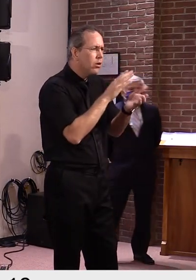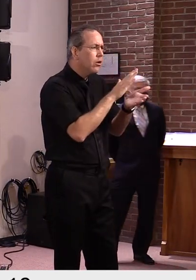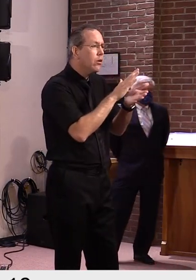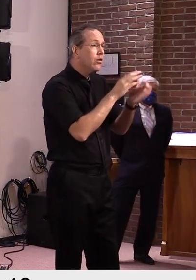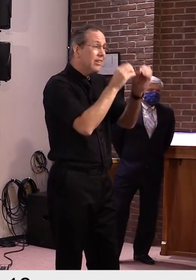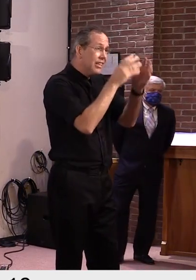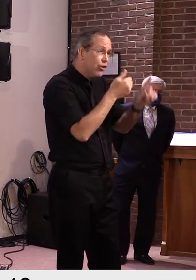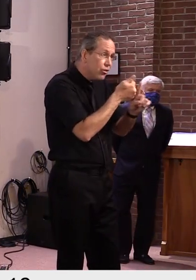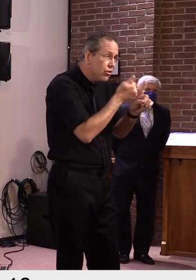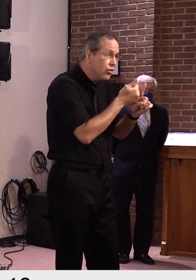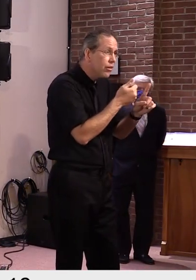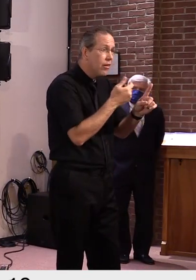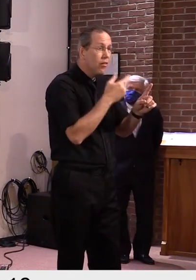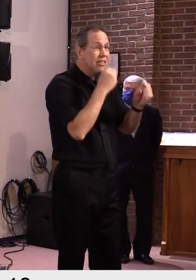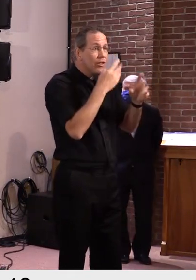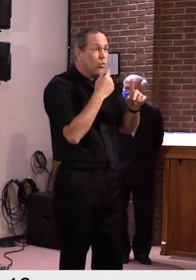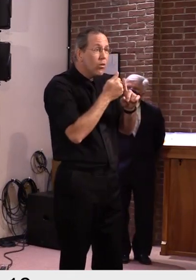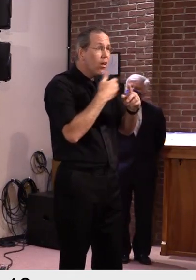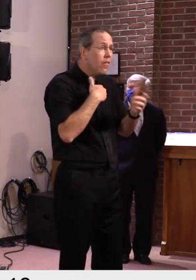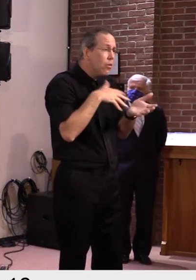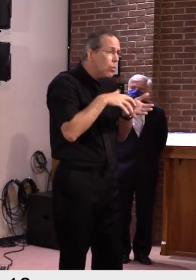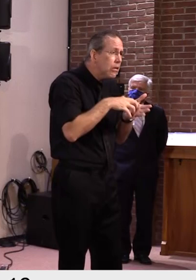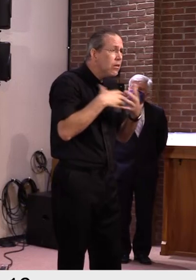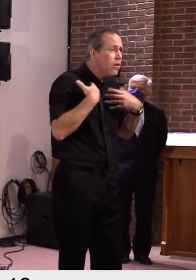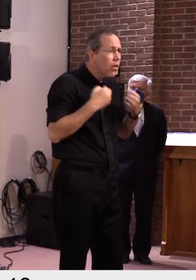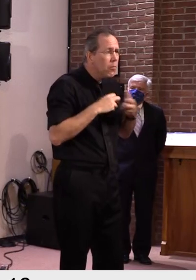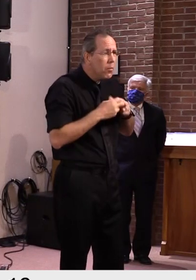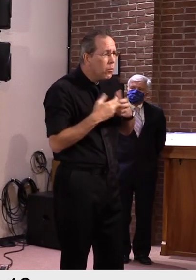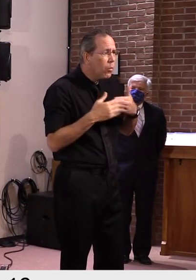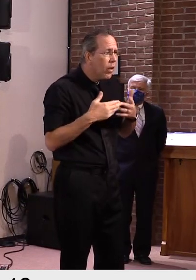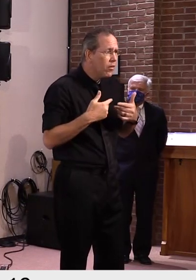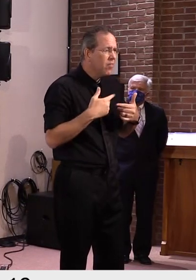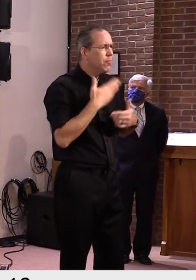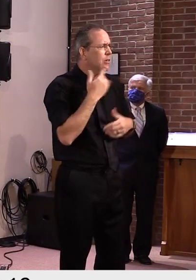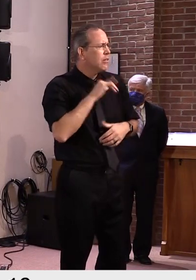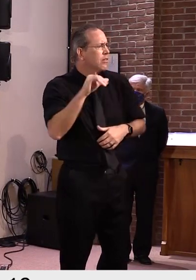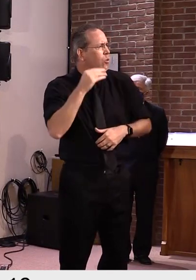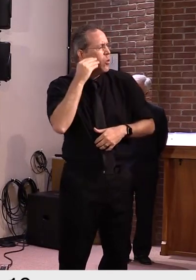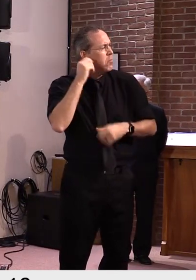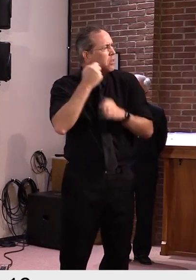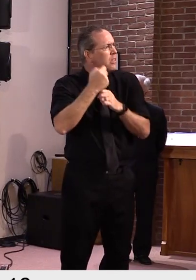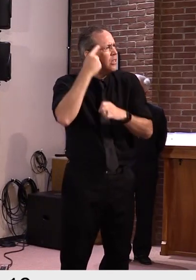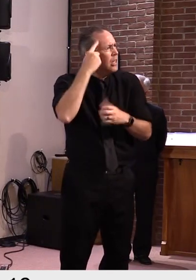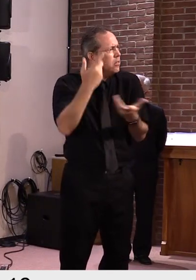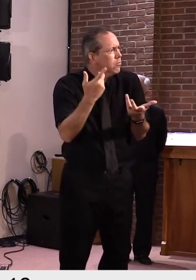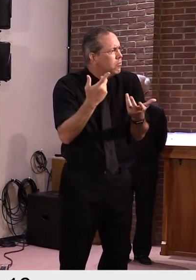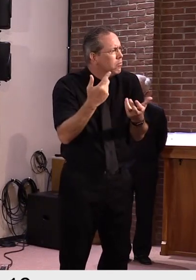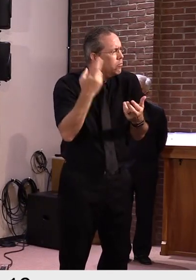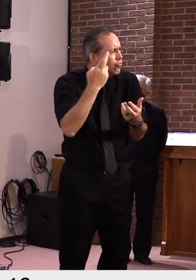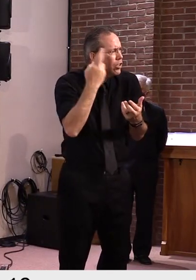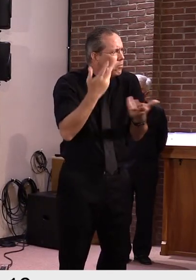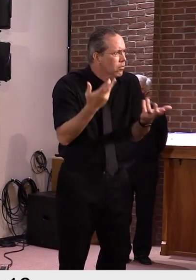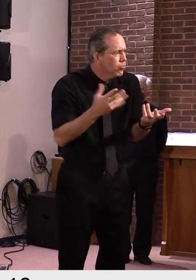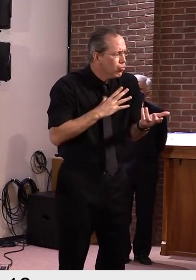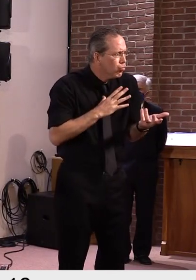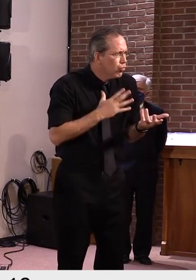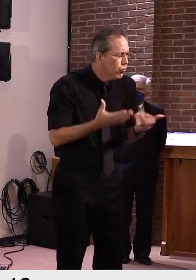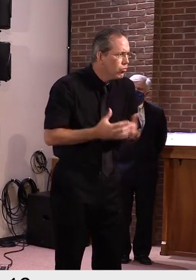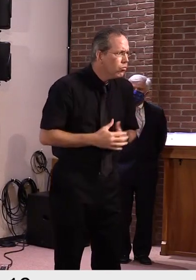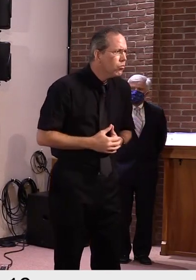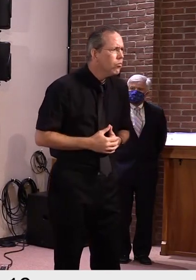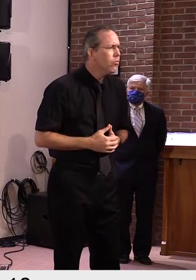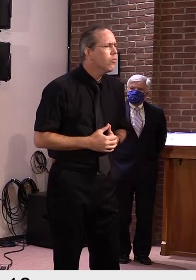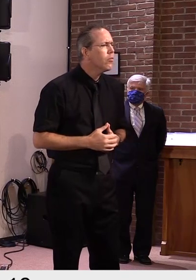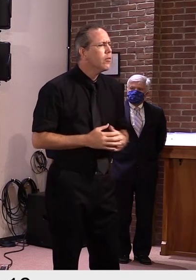are you planning to pop up sites there as well? Um, yeah, I'll let, uh, Commissioner Levine answer that. But from my